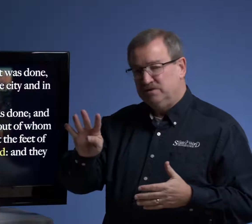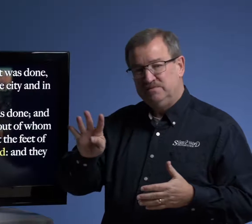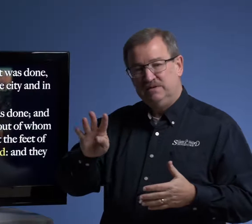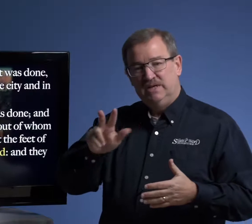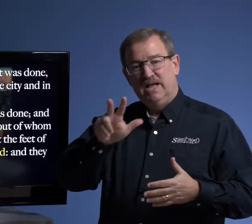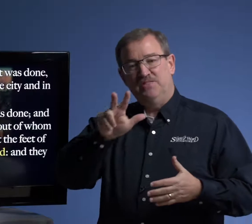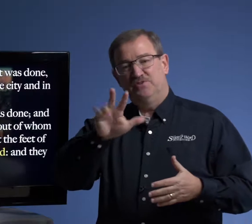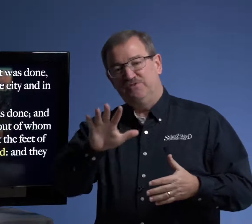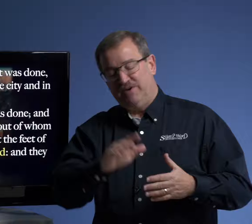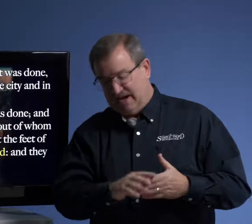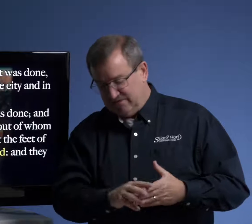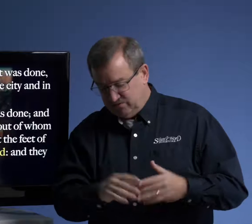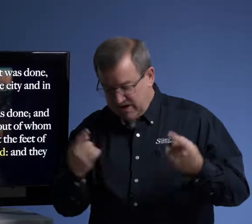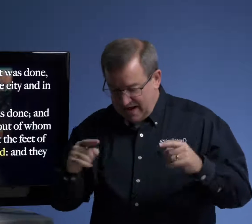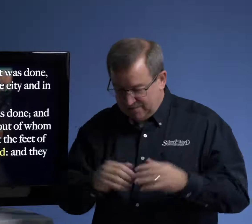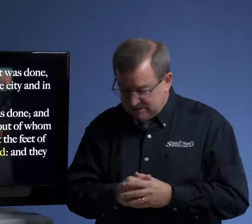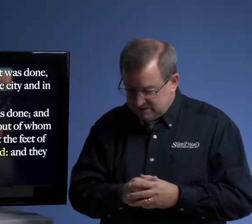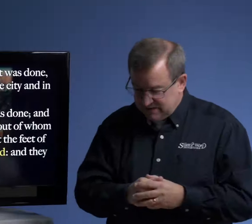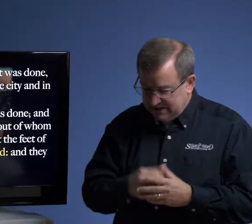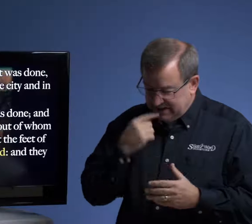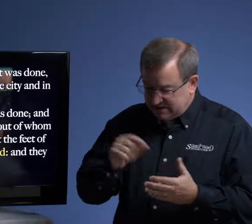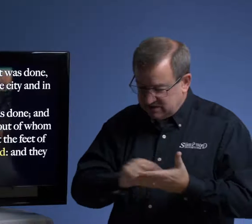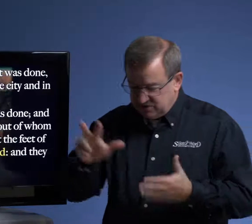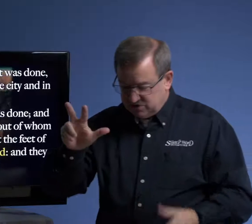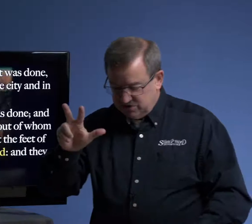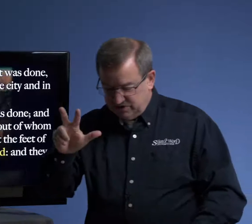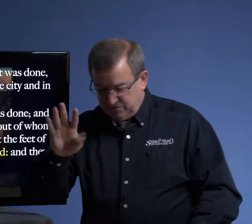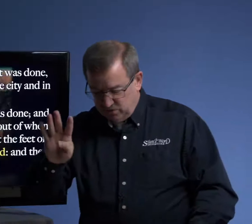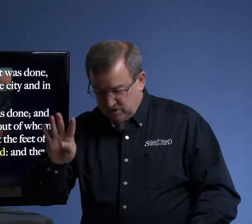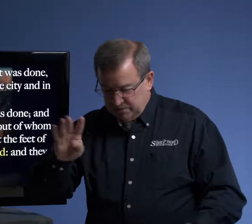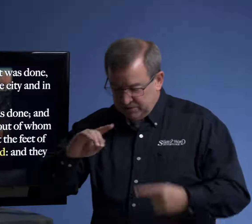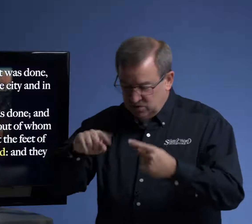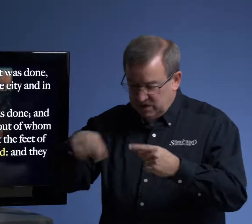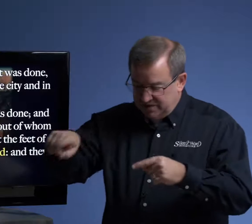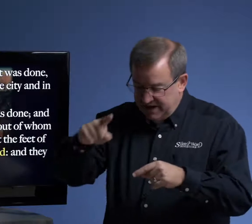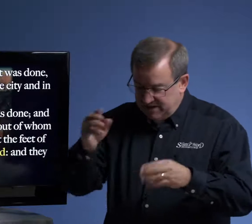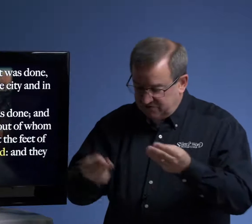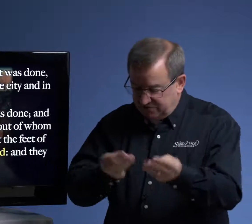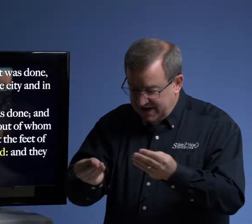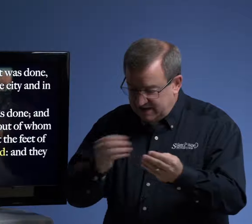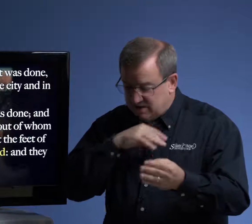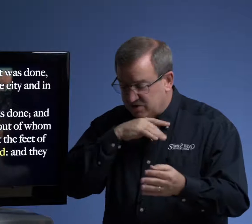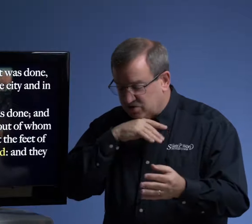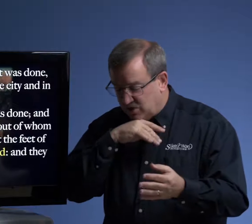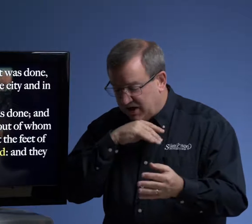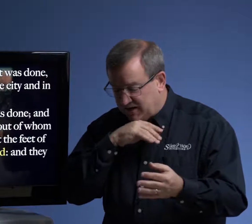and 35, what happens? It says in verse 34, when they that fed the swine